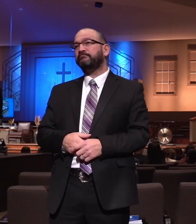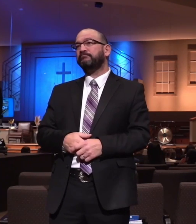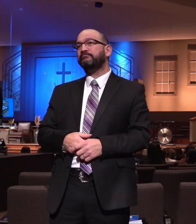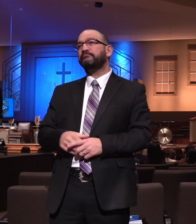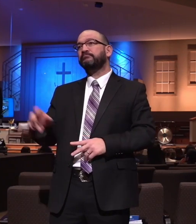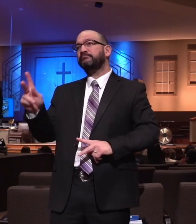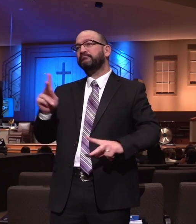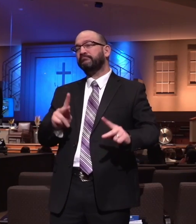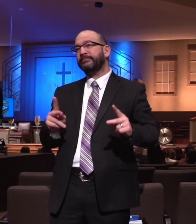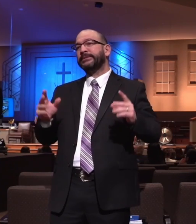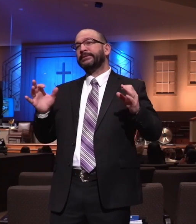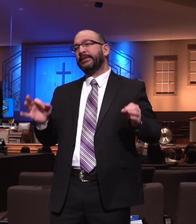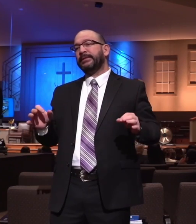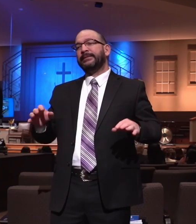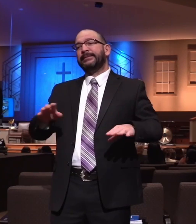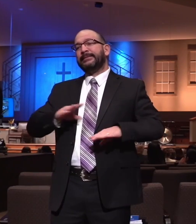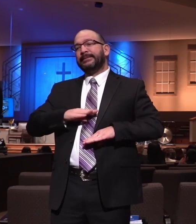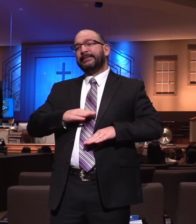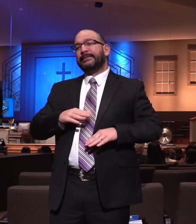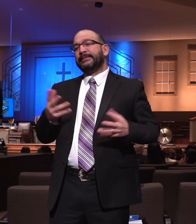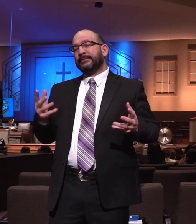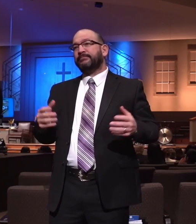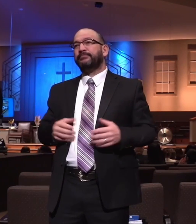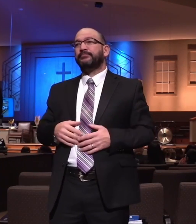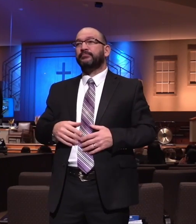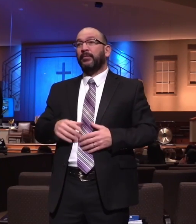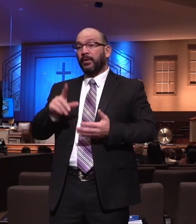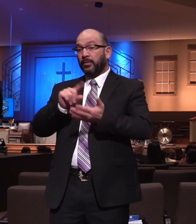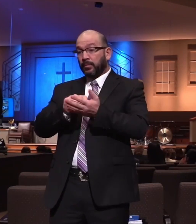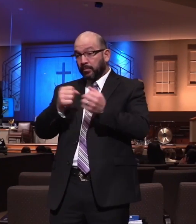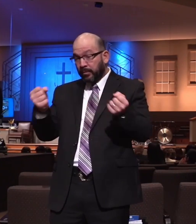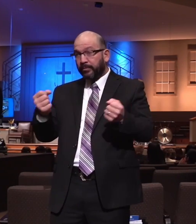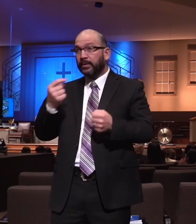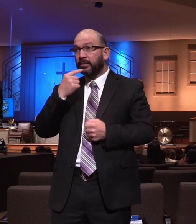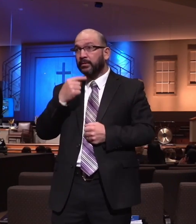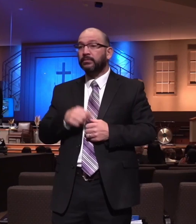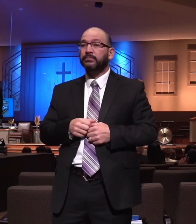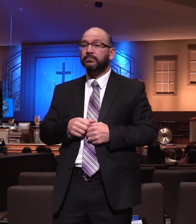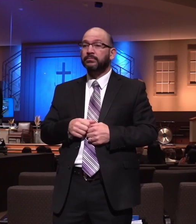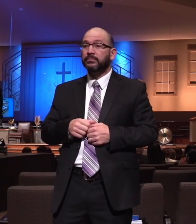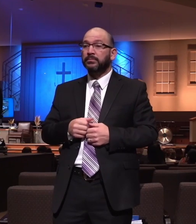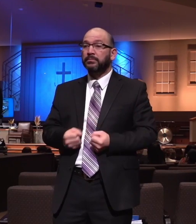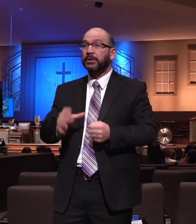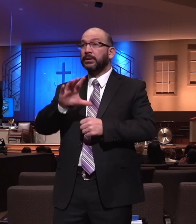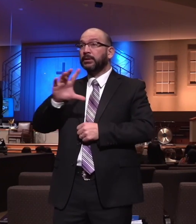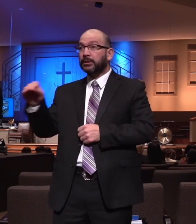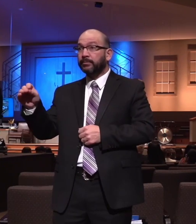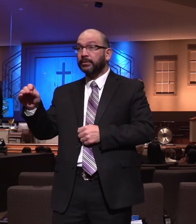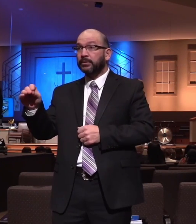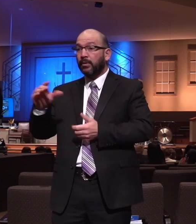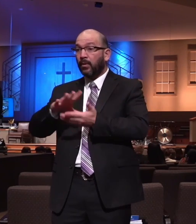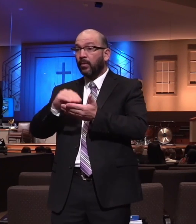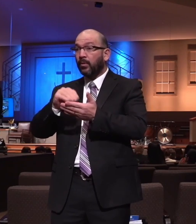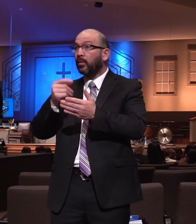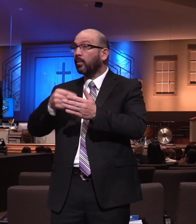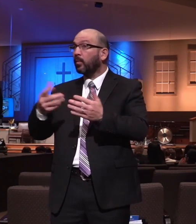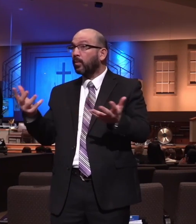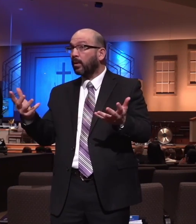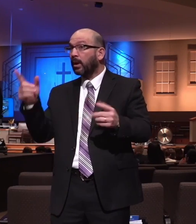a place where they're just realizing it. Wall Street Journal author said, the lesson that many companies are drawing from not being able to please everyone in the pandemic